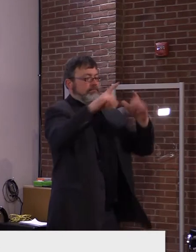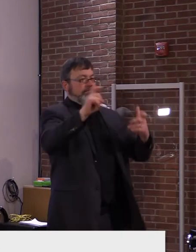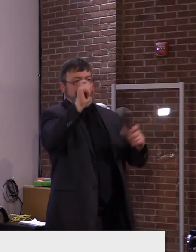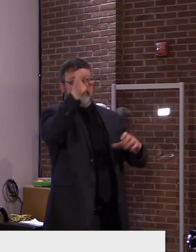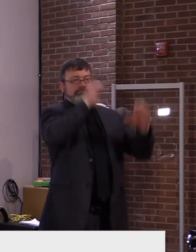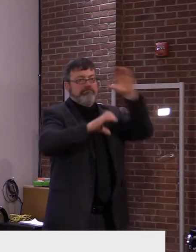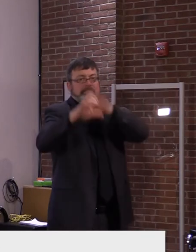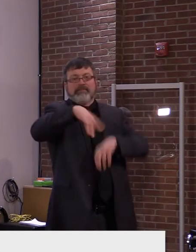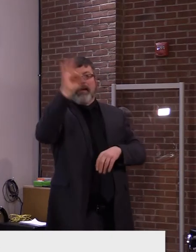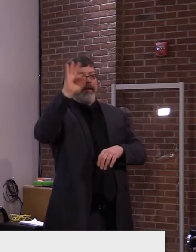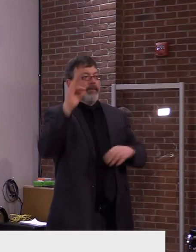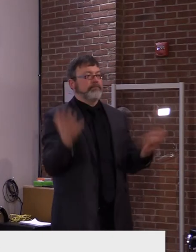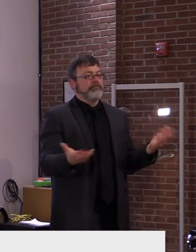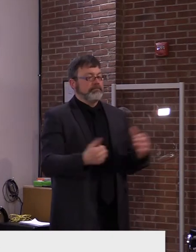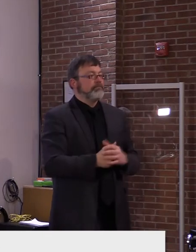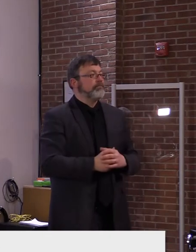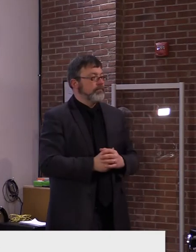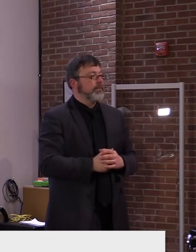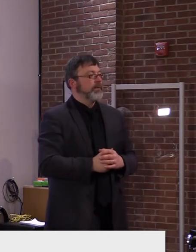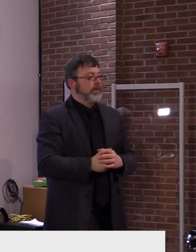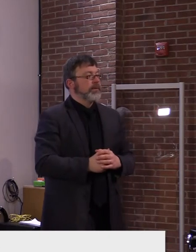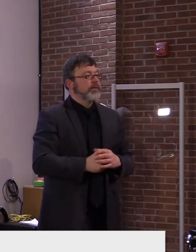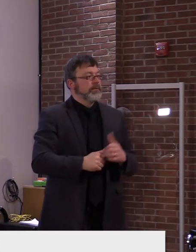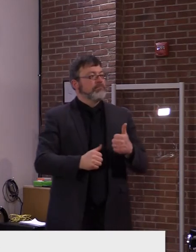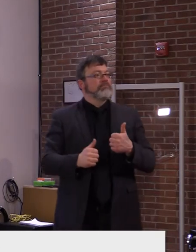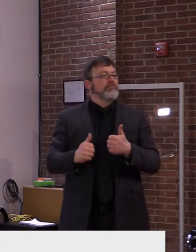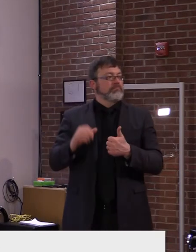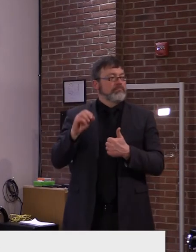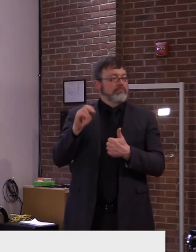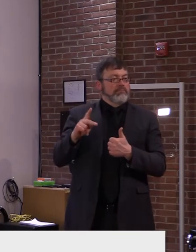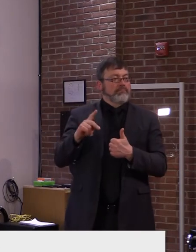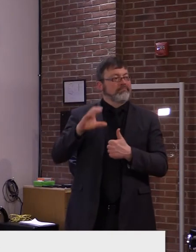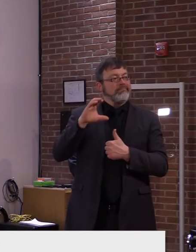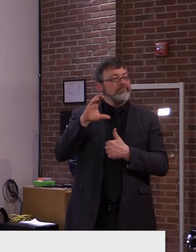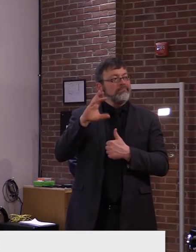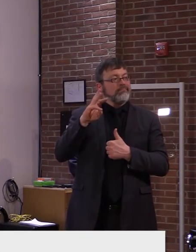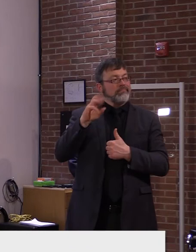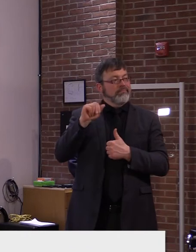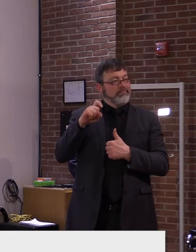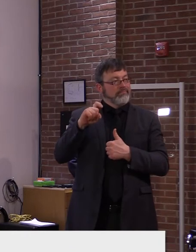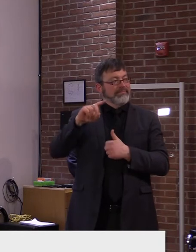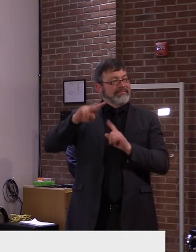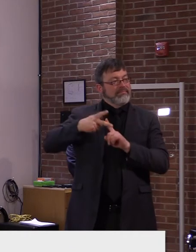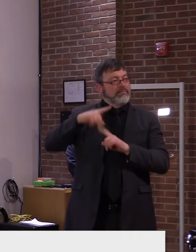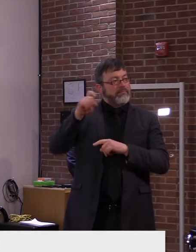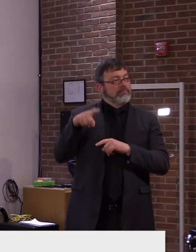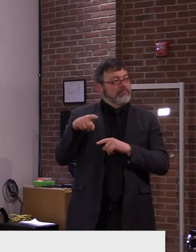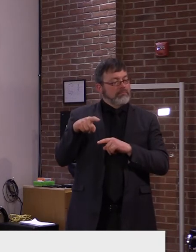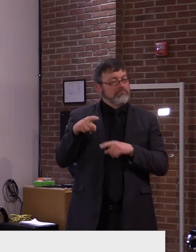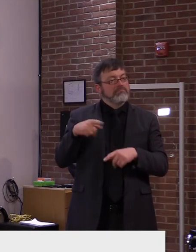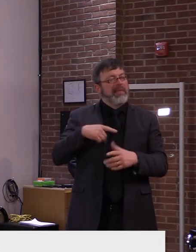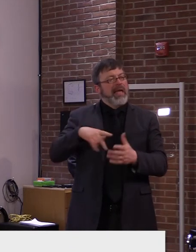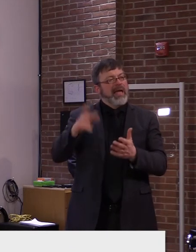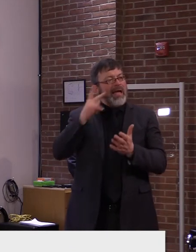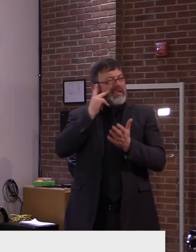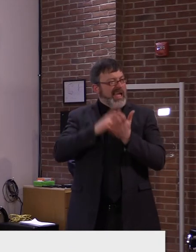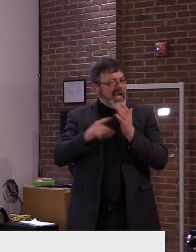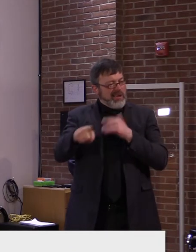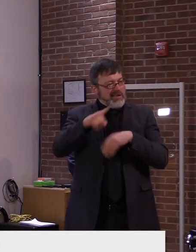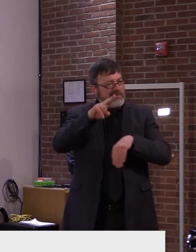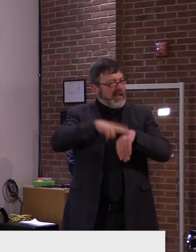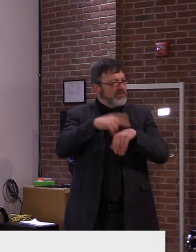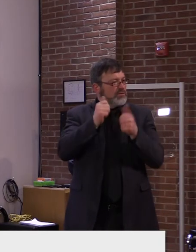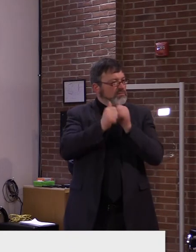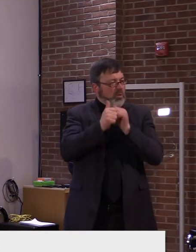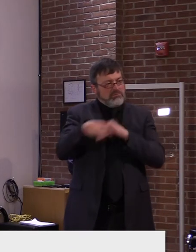Okay. My other question is, uh, likely for Secretary Curley. We've been receiving a lot of messages and emails from people who are part of social